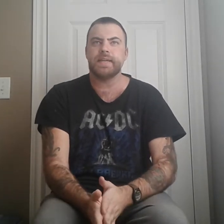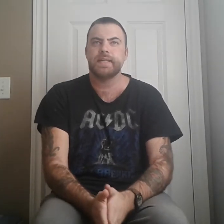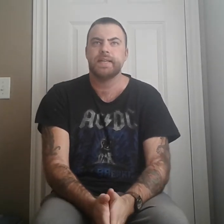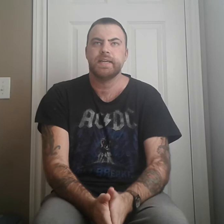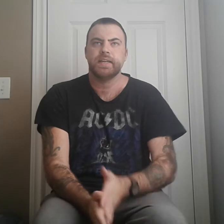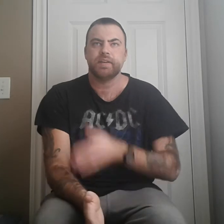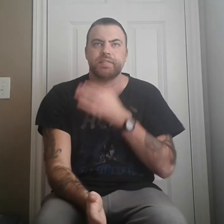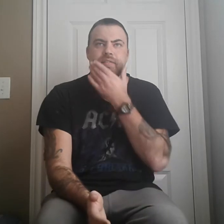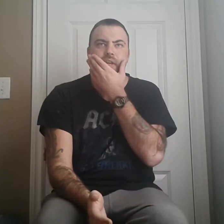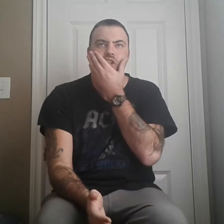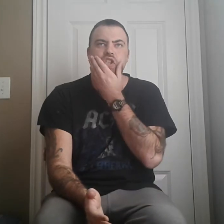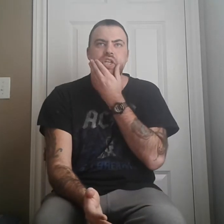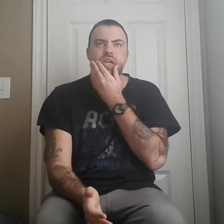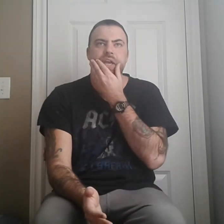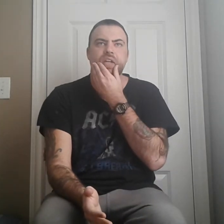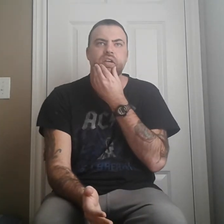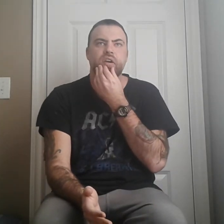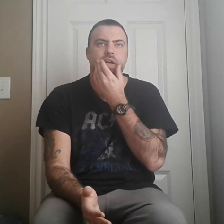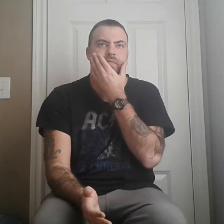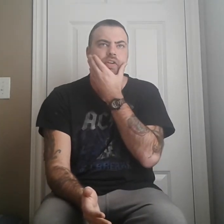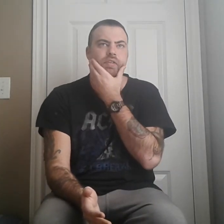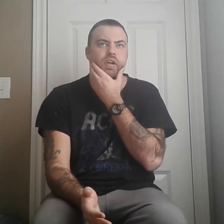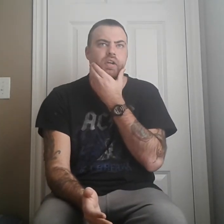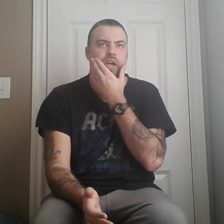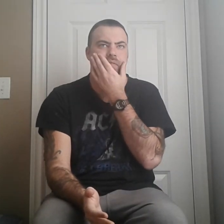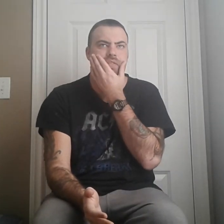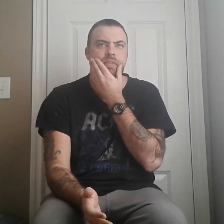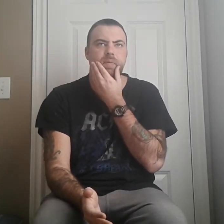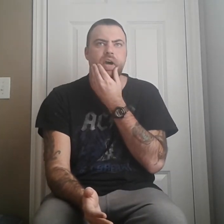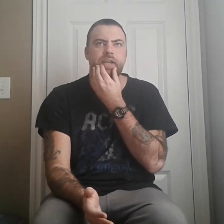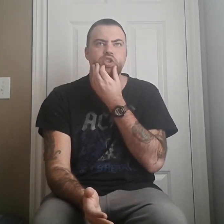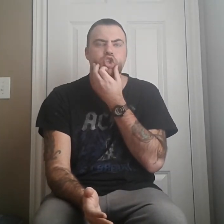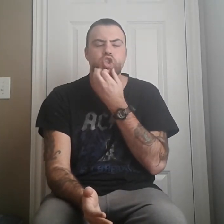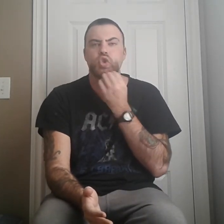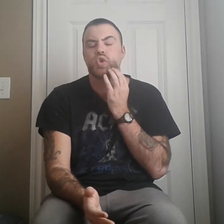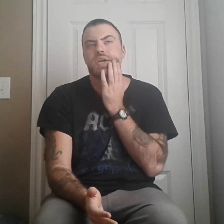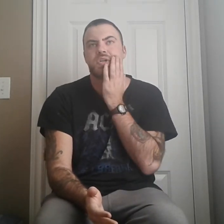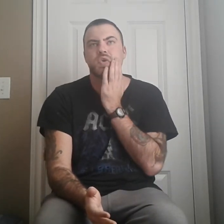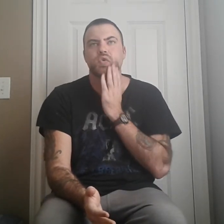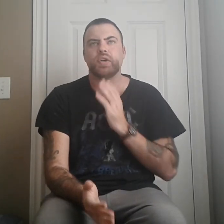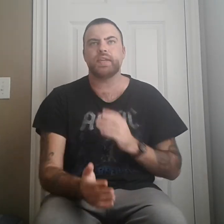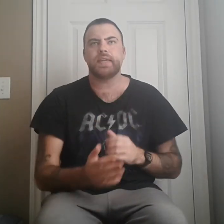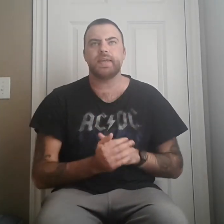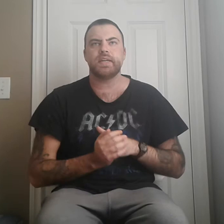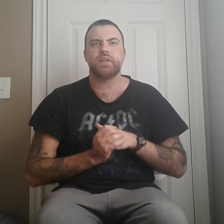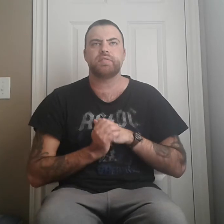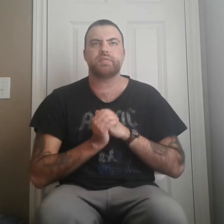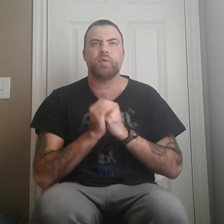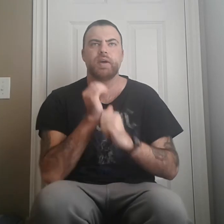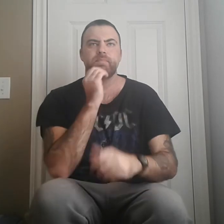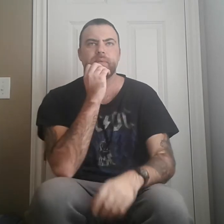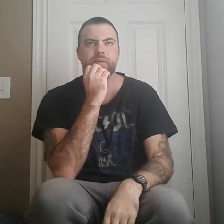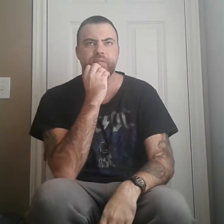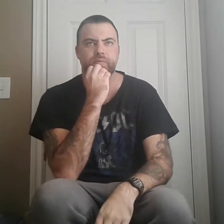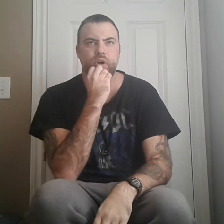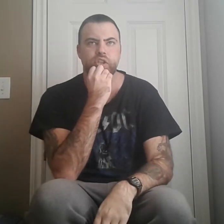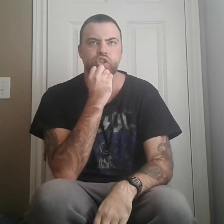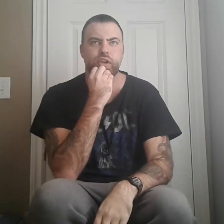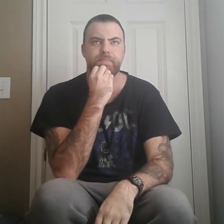the station helicopter accompanied by two renegade SWAT members, Roger and